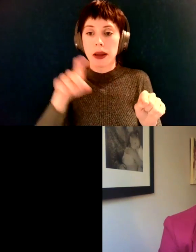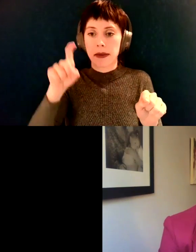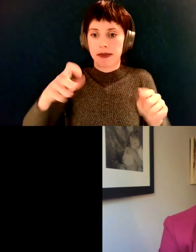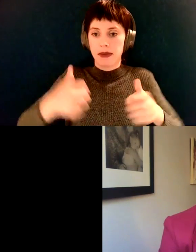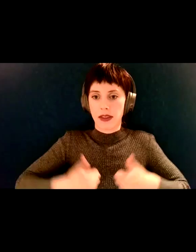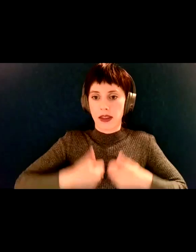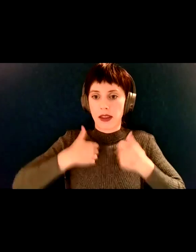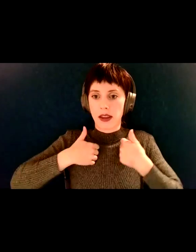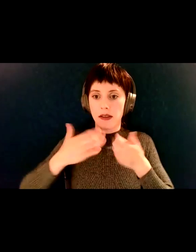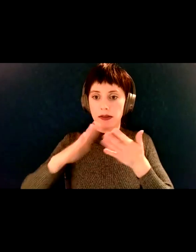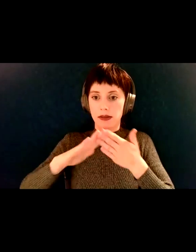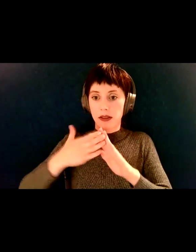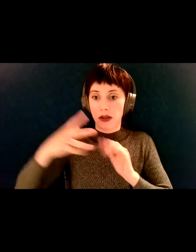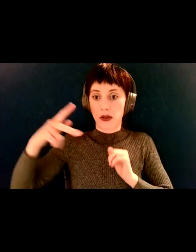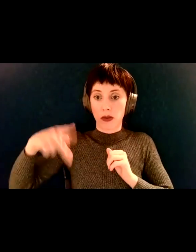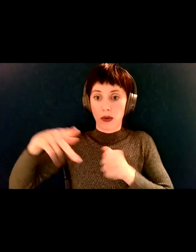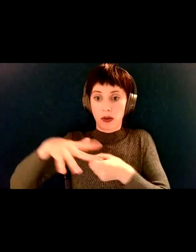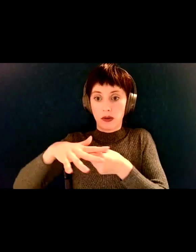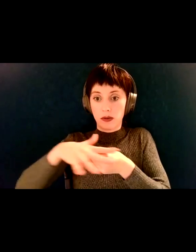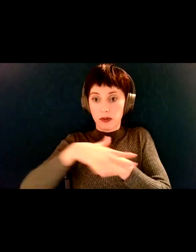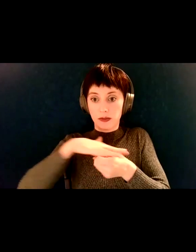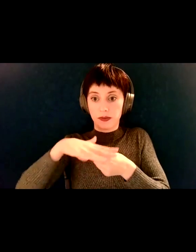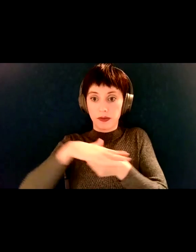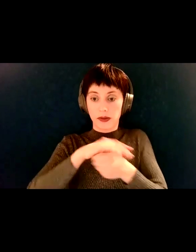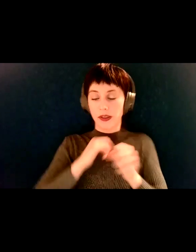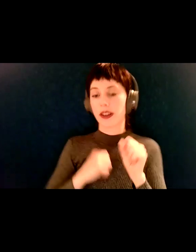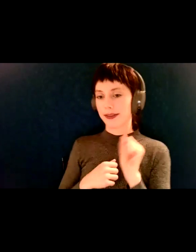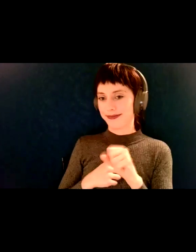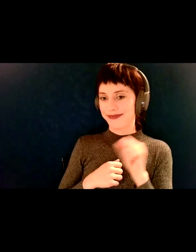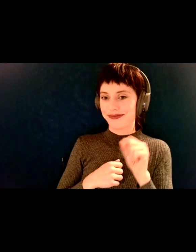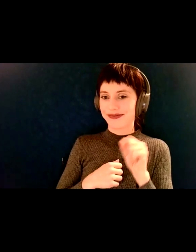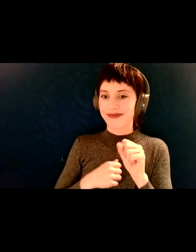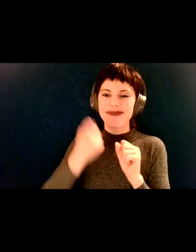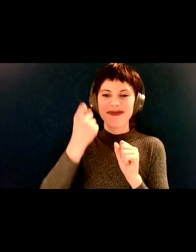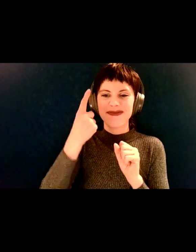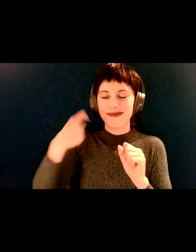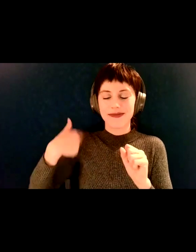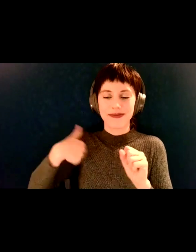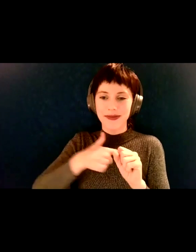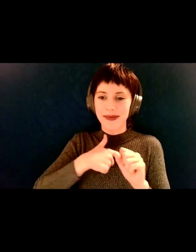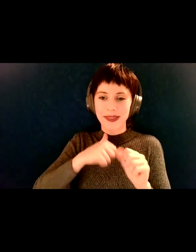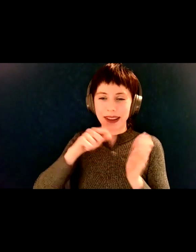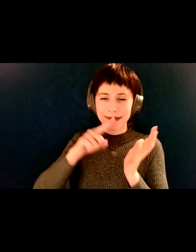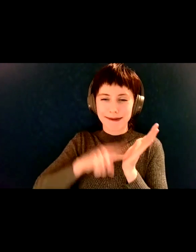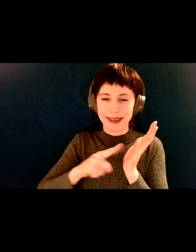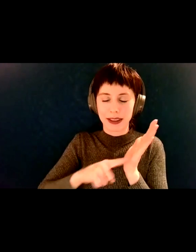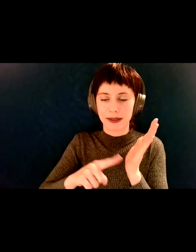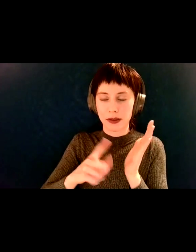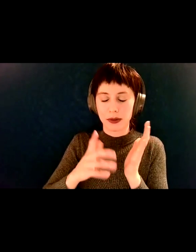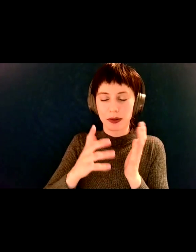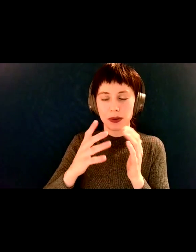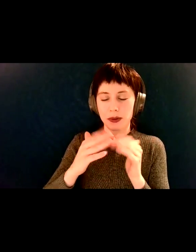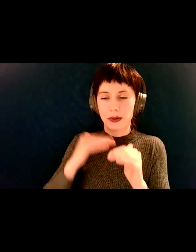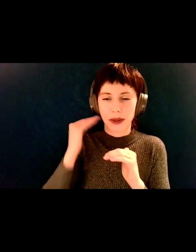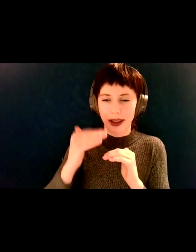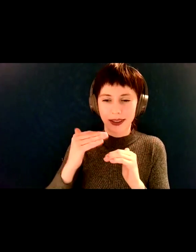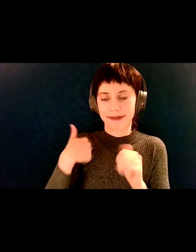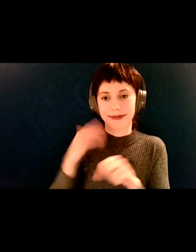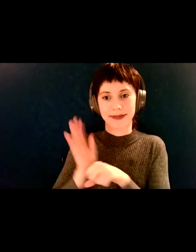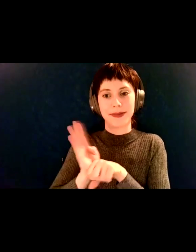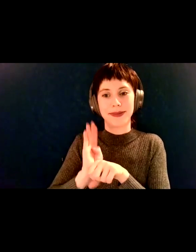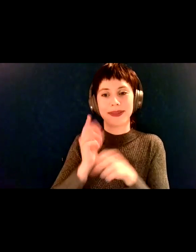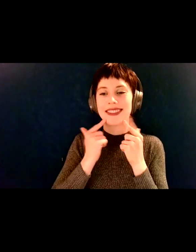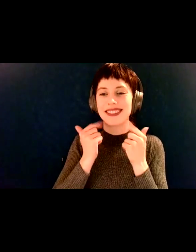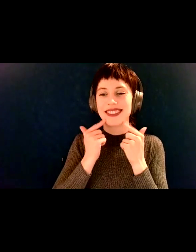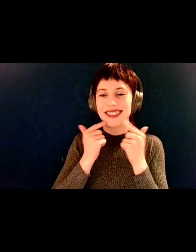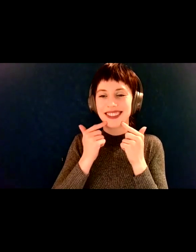we, we haven't dug too much because we've been quite busy. Um, we think that this, so this is the first time the city of Portland